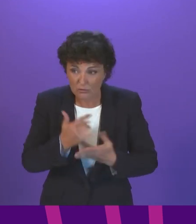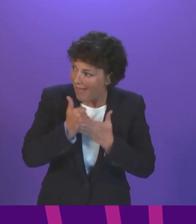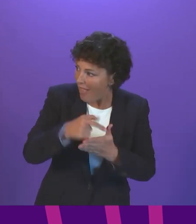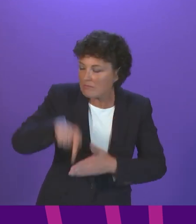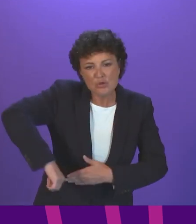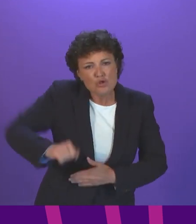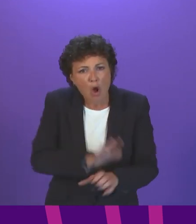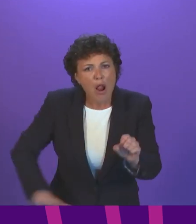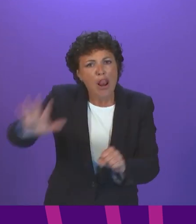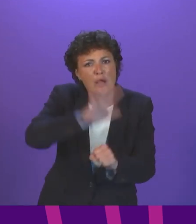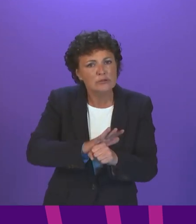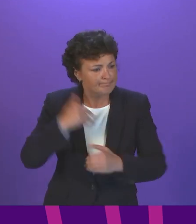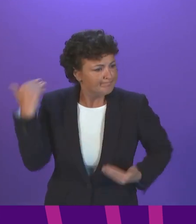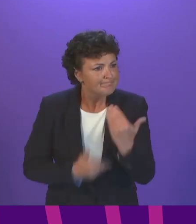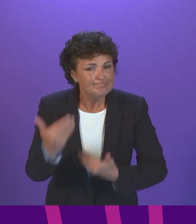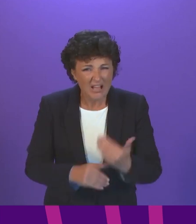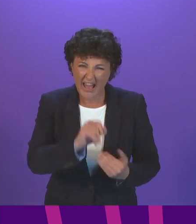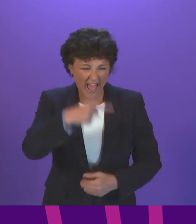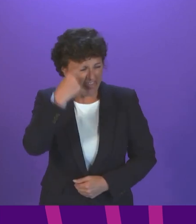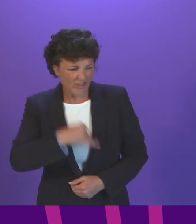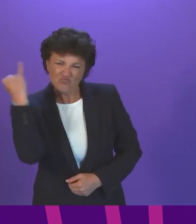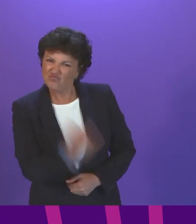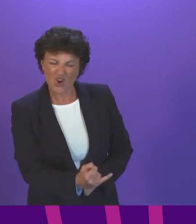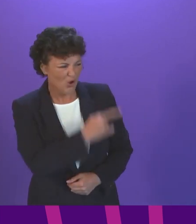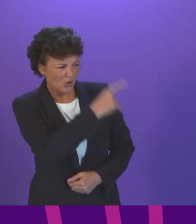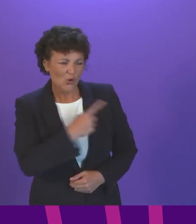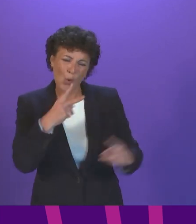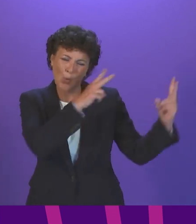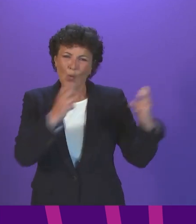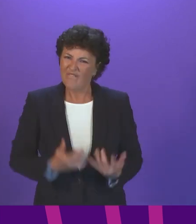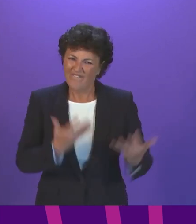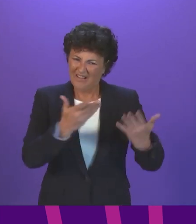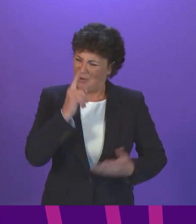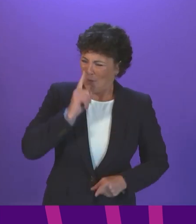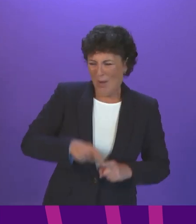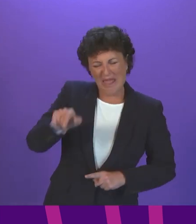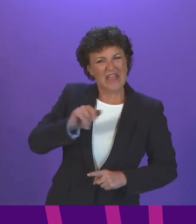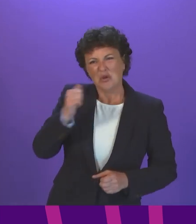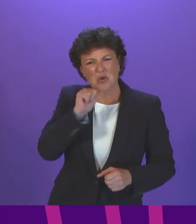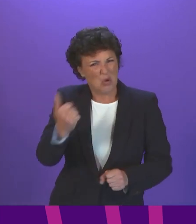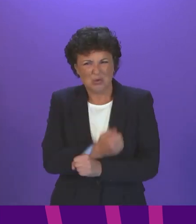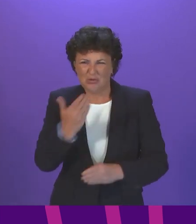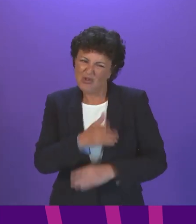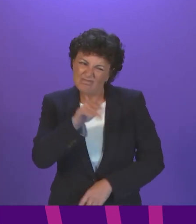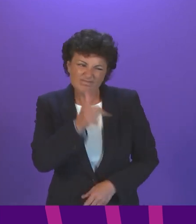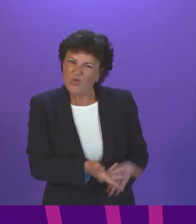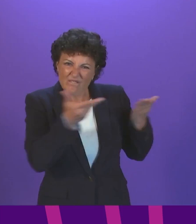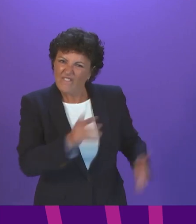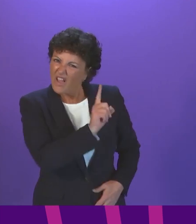wrong for figures to be quoted in a way that unfairly undermines the efforts that Test and Protect staff are making.